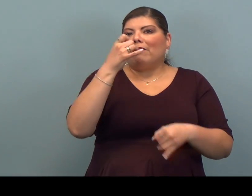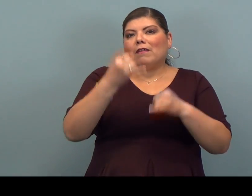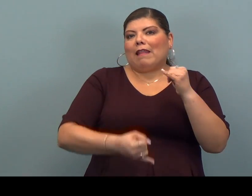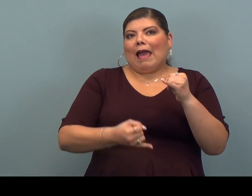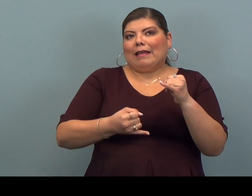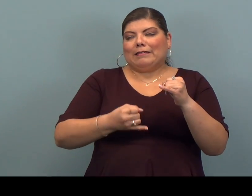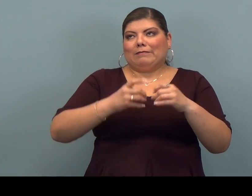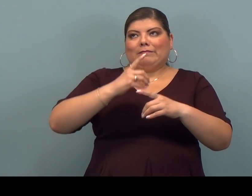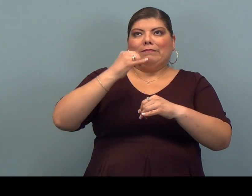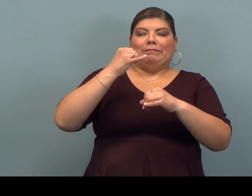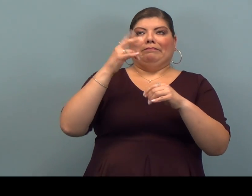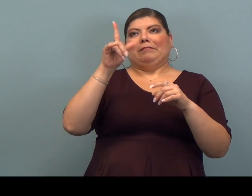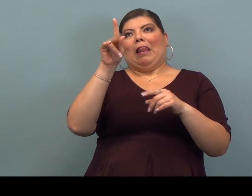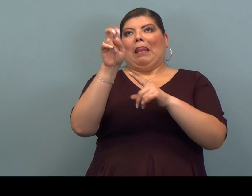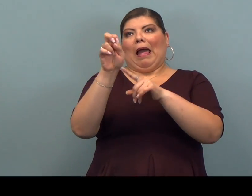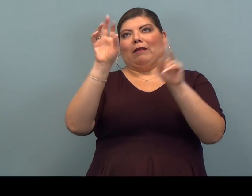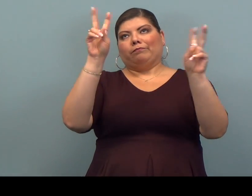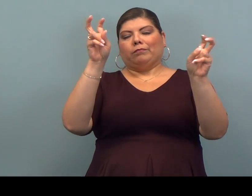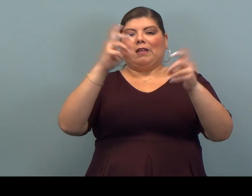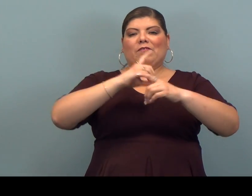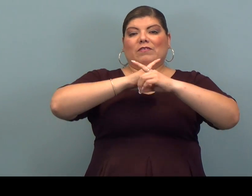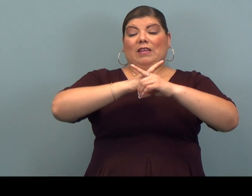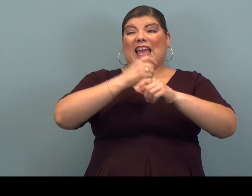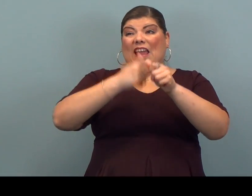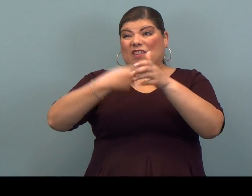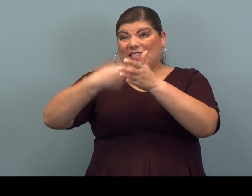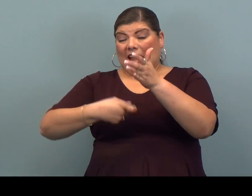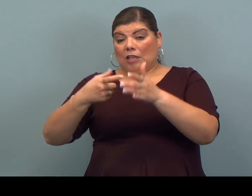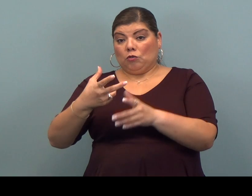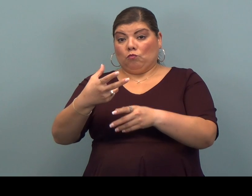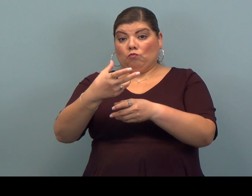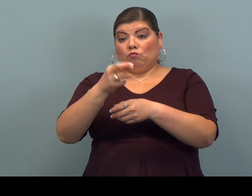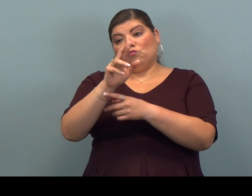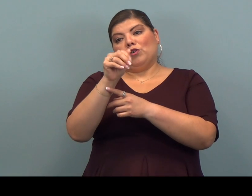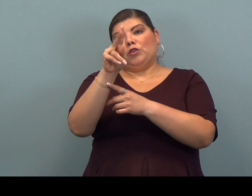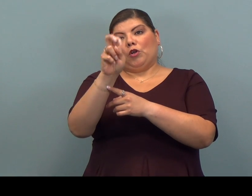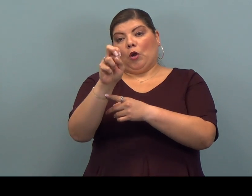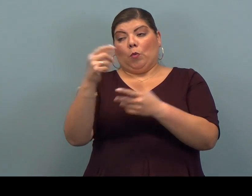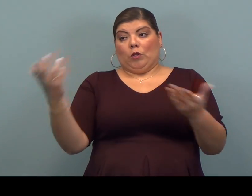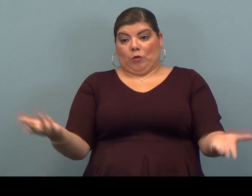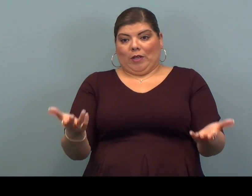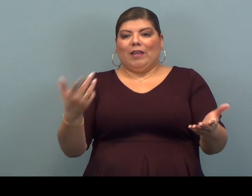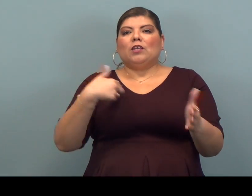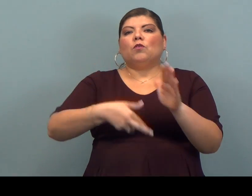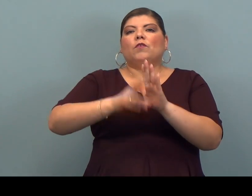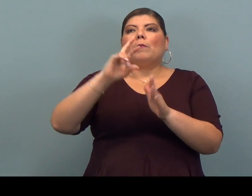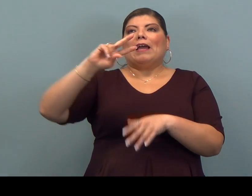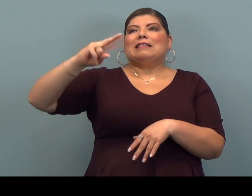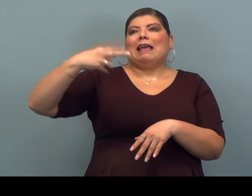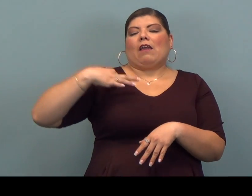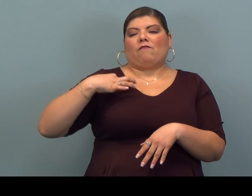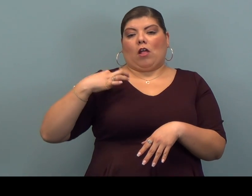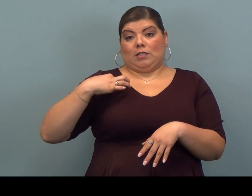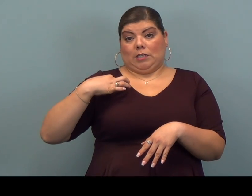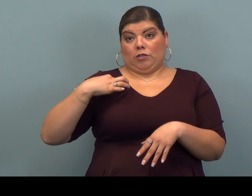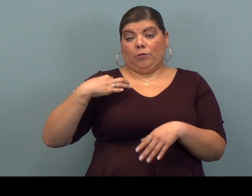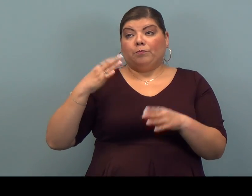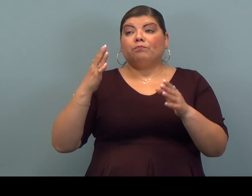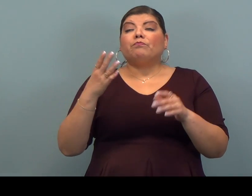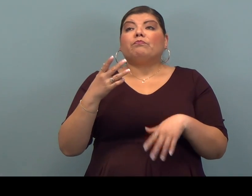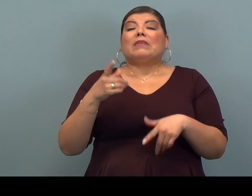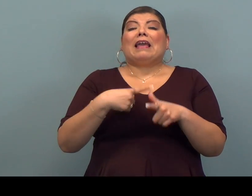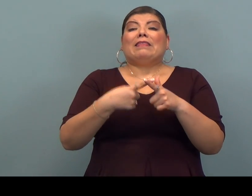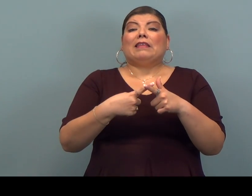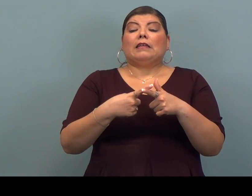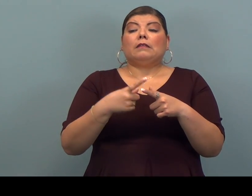the last line of defense. Every tax return that we do here at the tax site is reviewed by a second volunteer and then